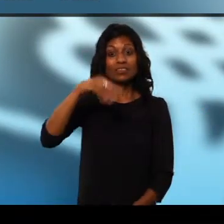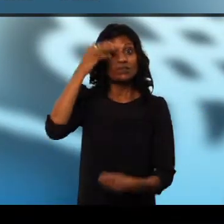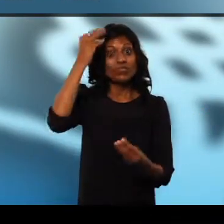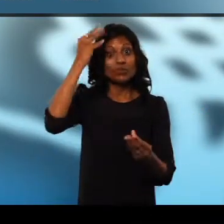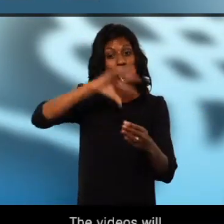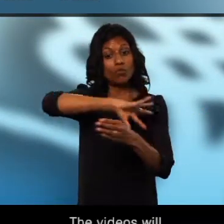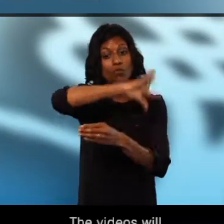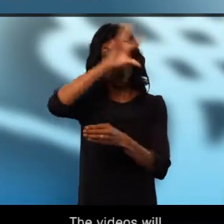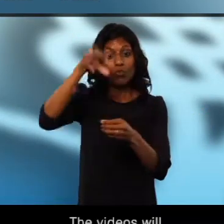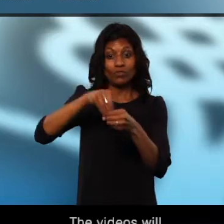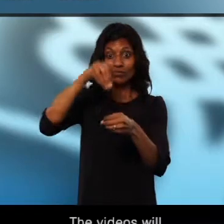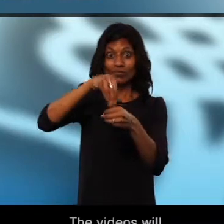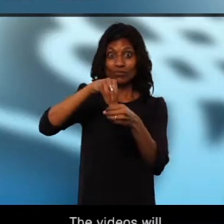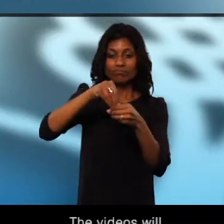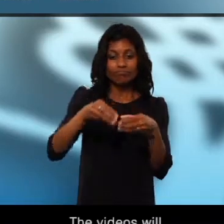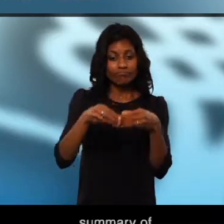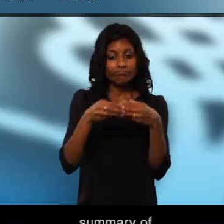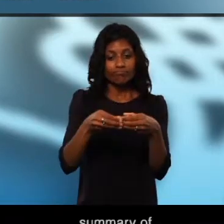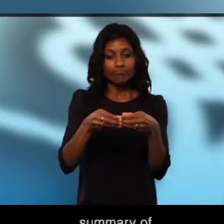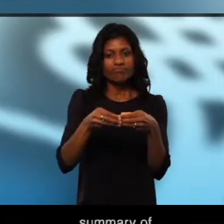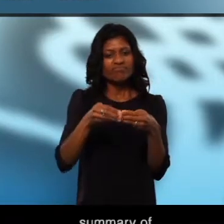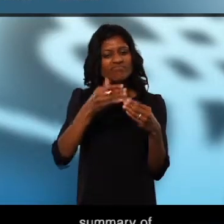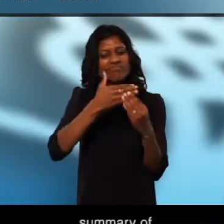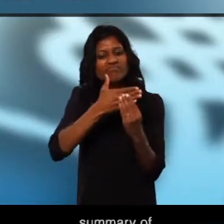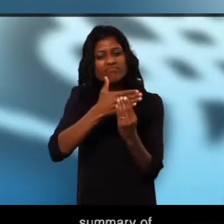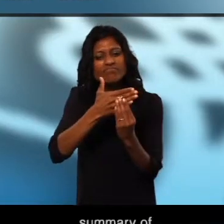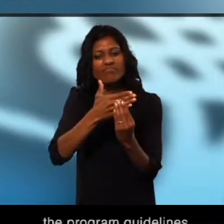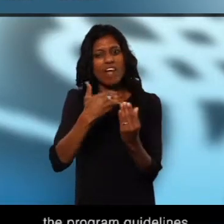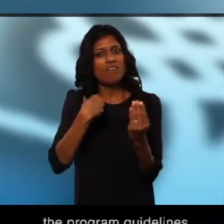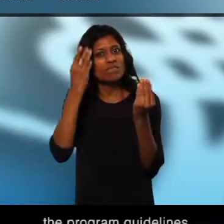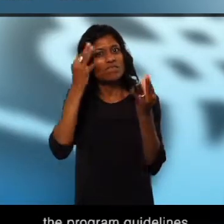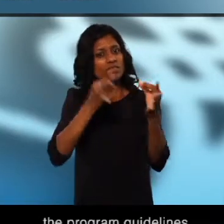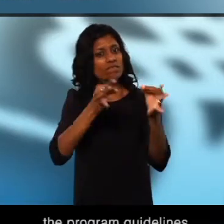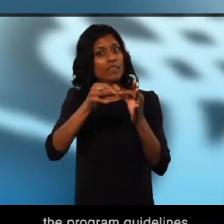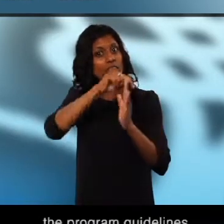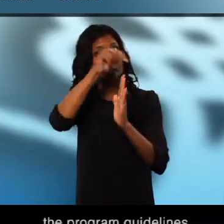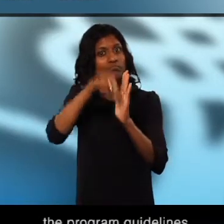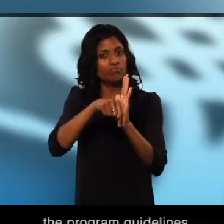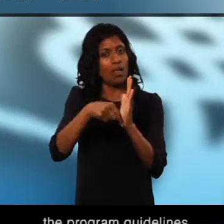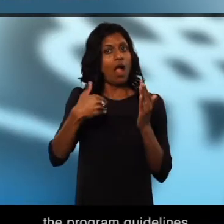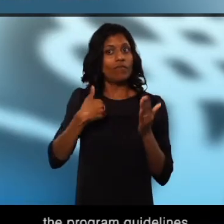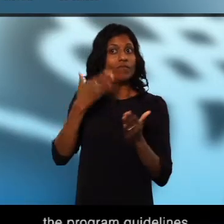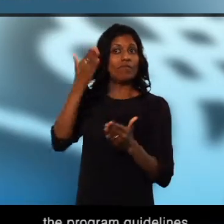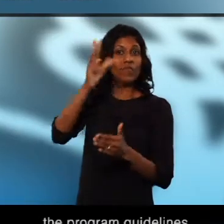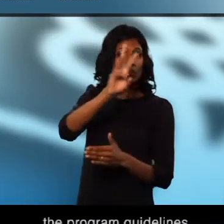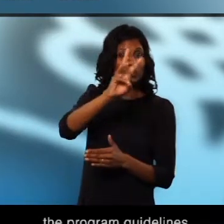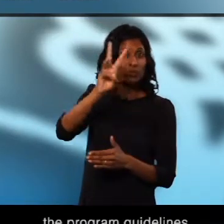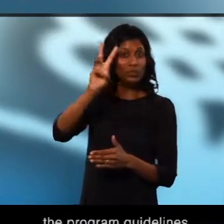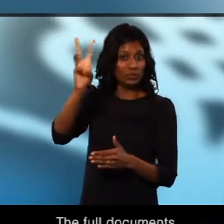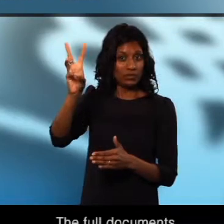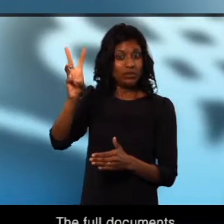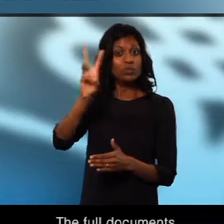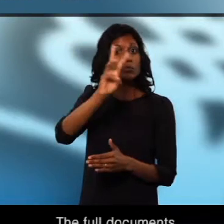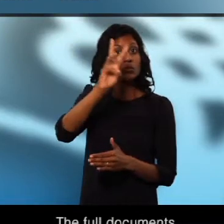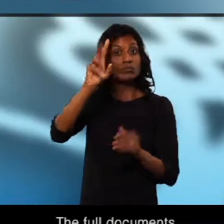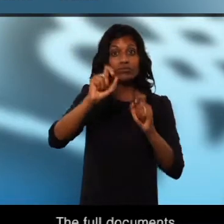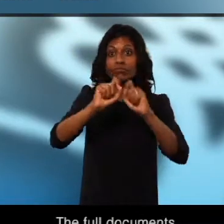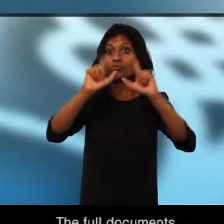The videos will provide a brief summary of the grants, the program guidelines, and how to apply. The full documents for the